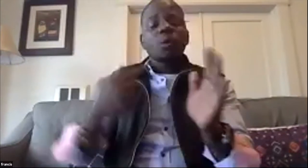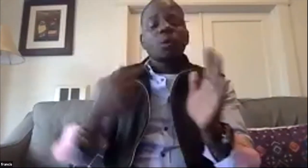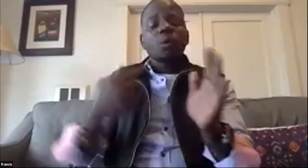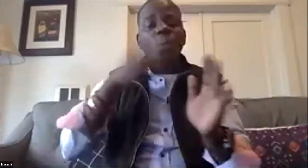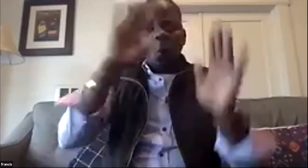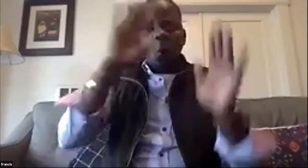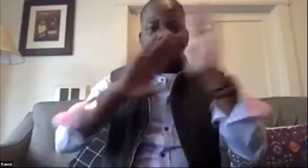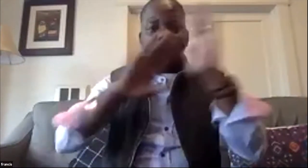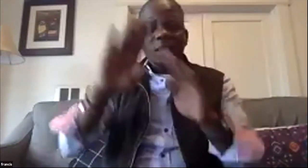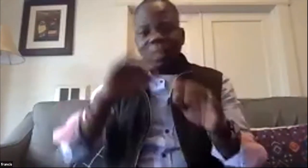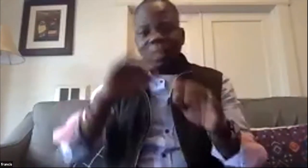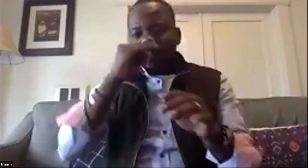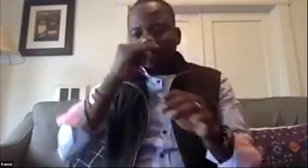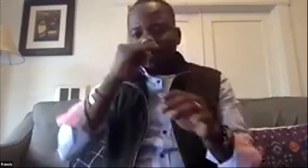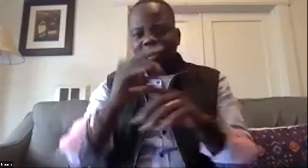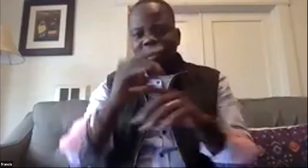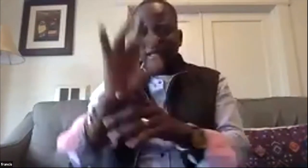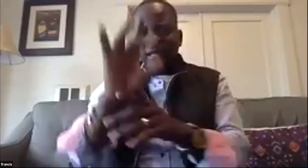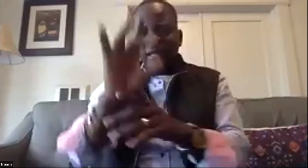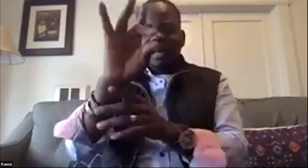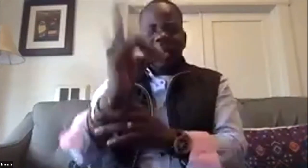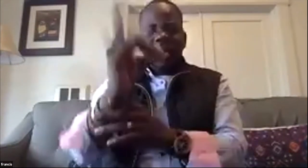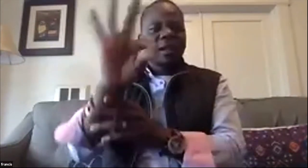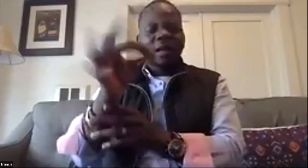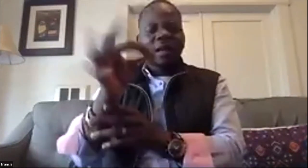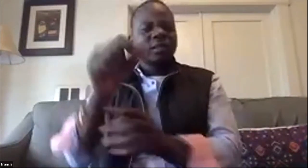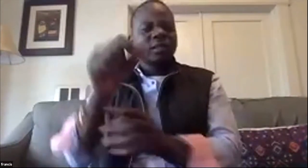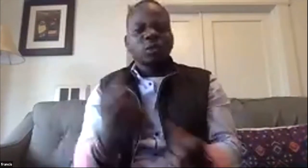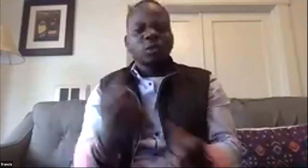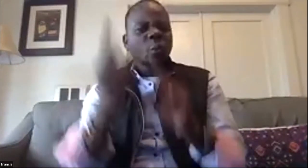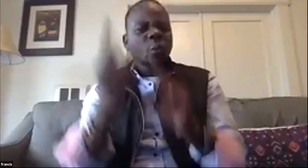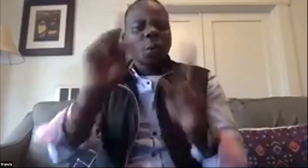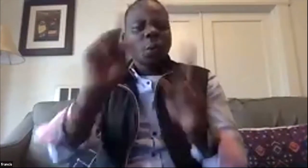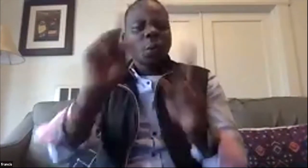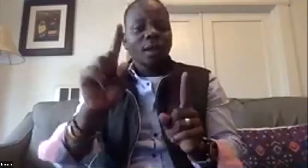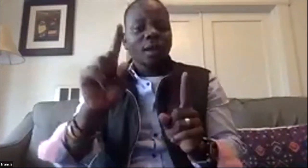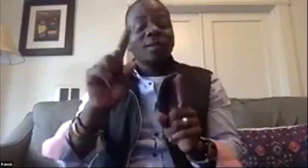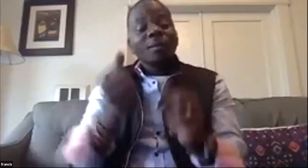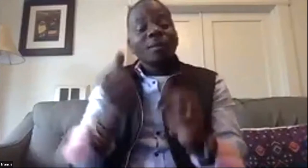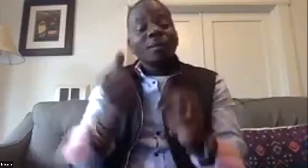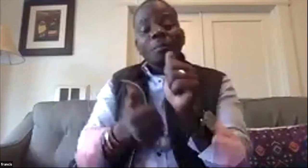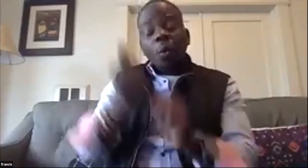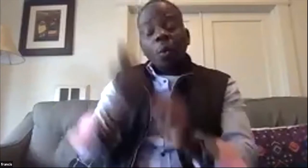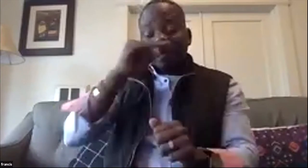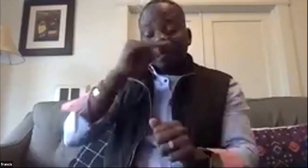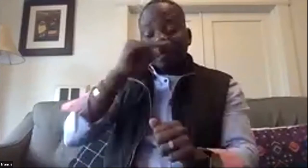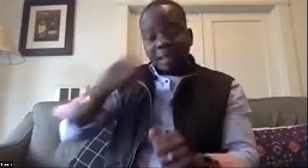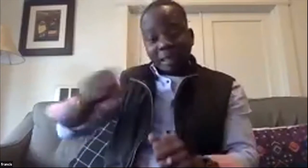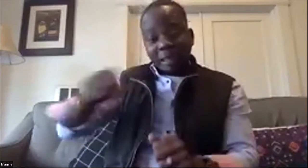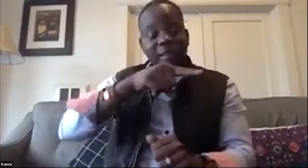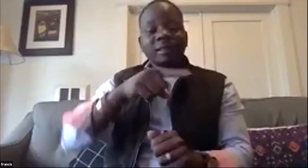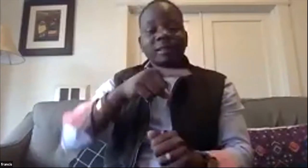all the way to 12th grade so we want the kids to be able to have middle school and high school